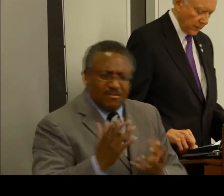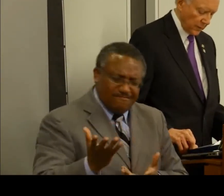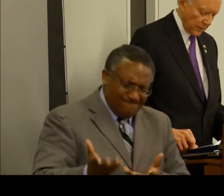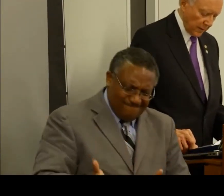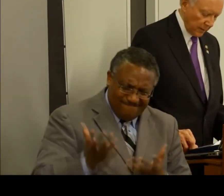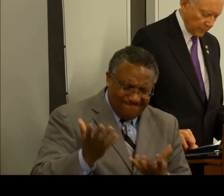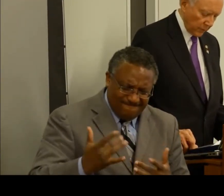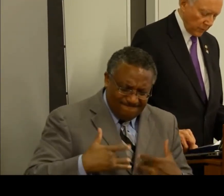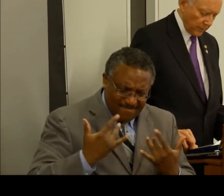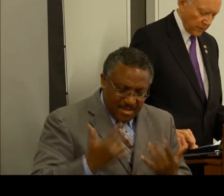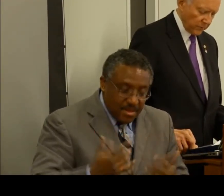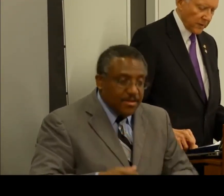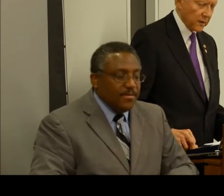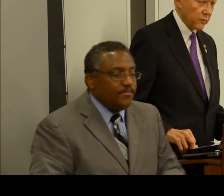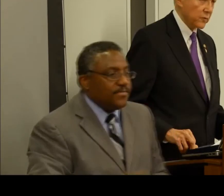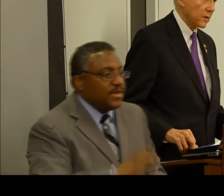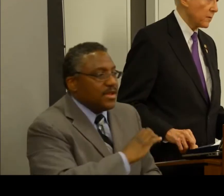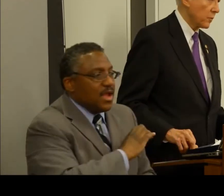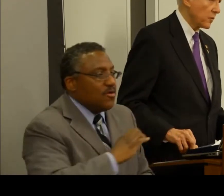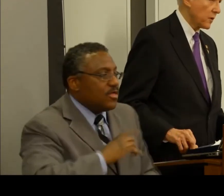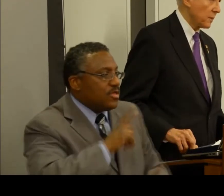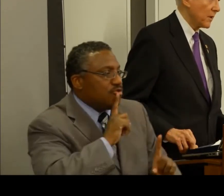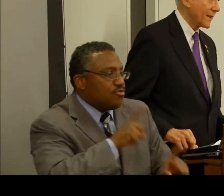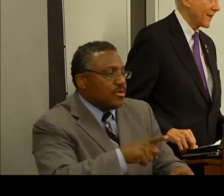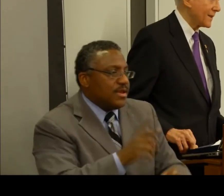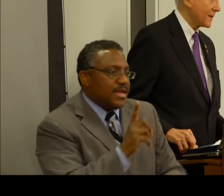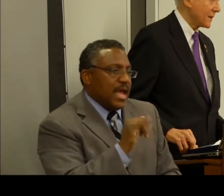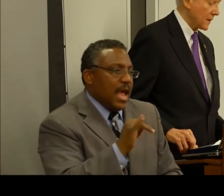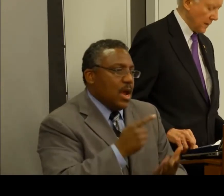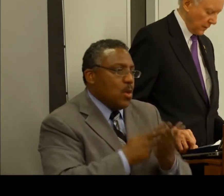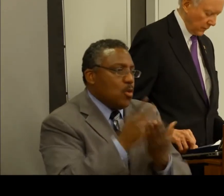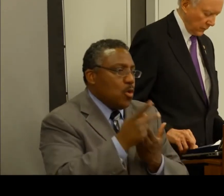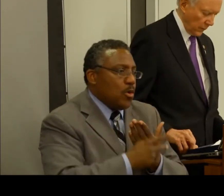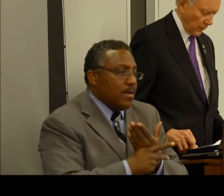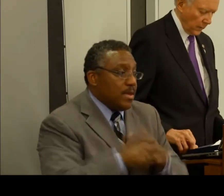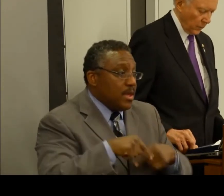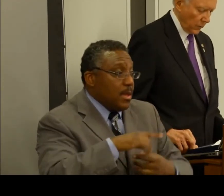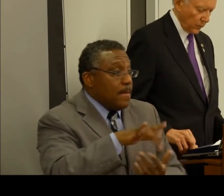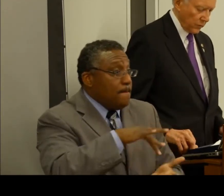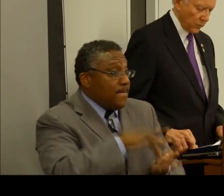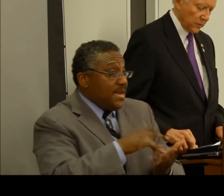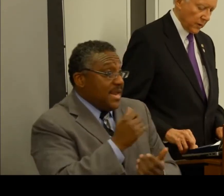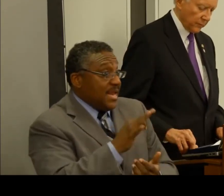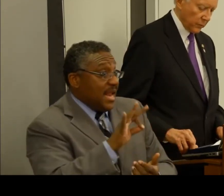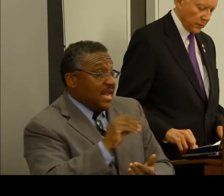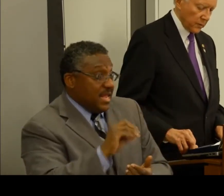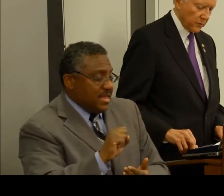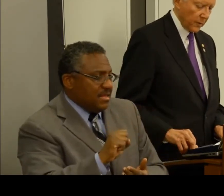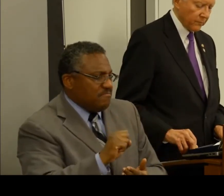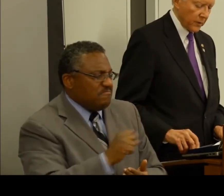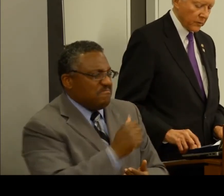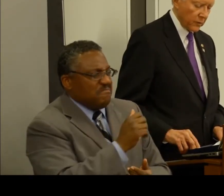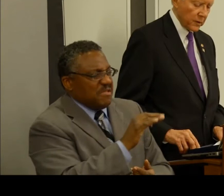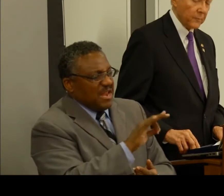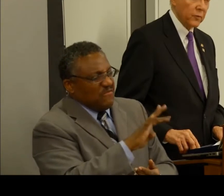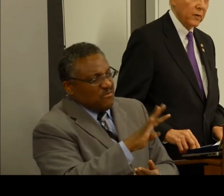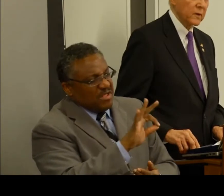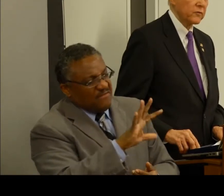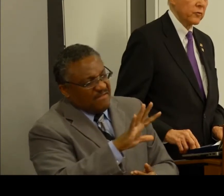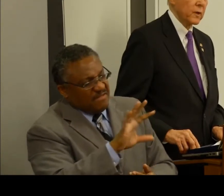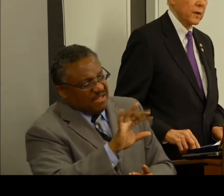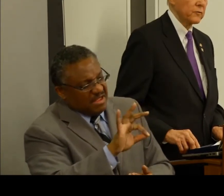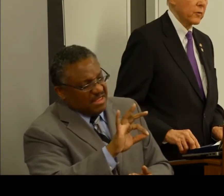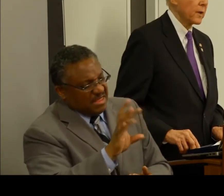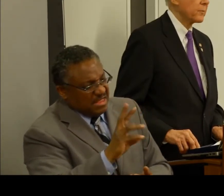address the DI program and its finances was in the mid-1990s, when we reshuffled some funds to